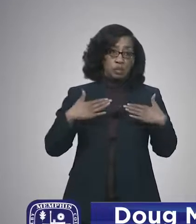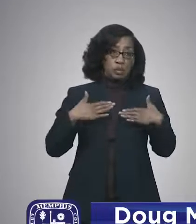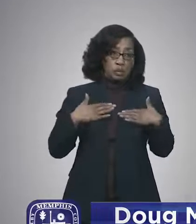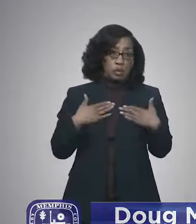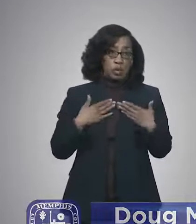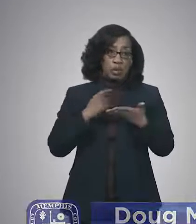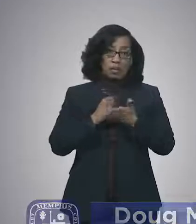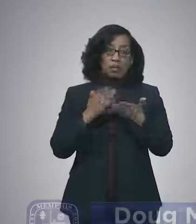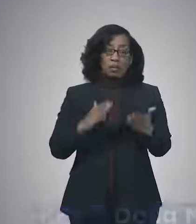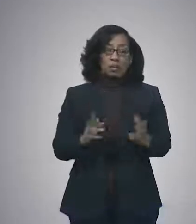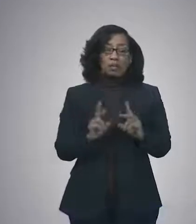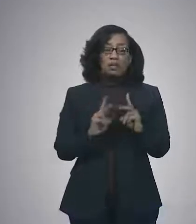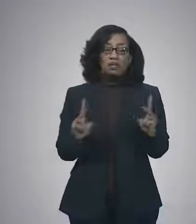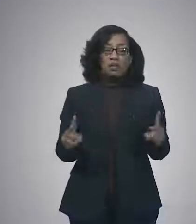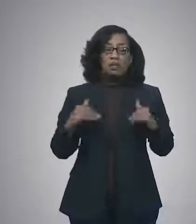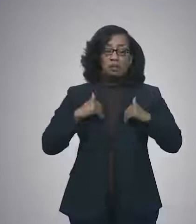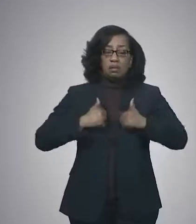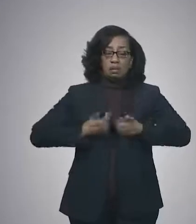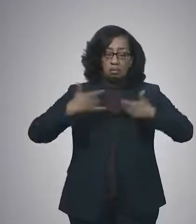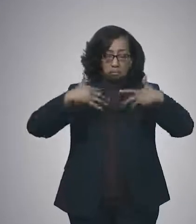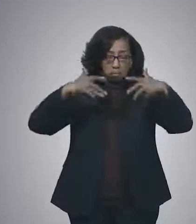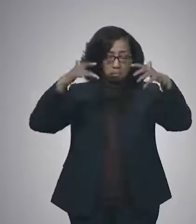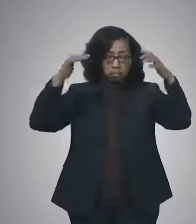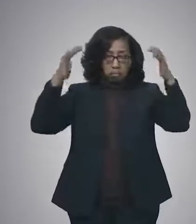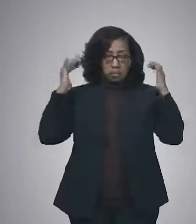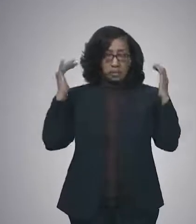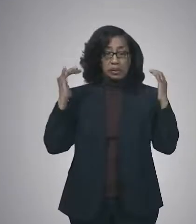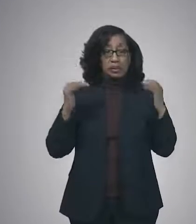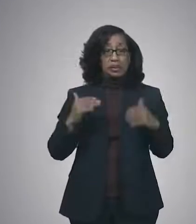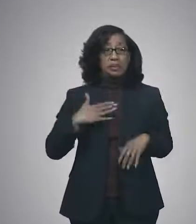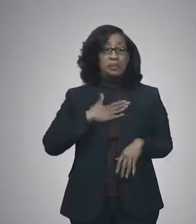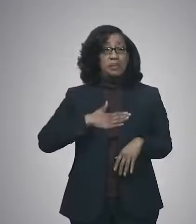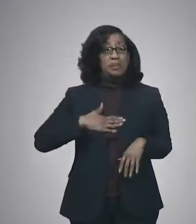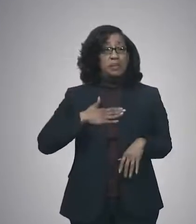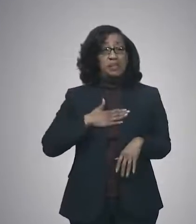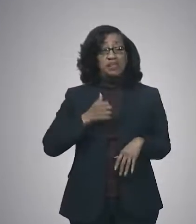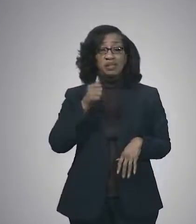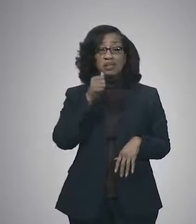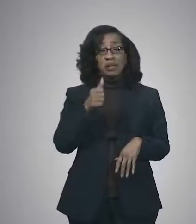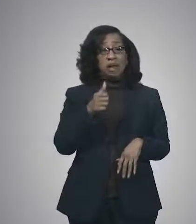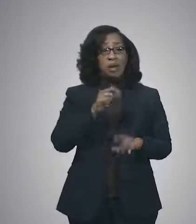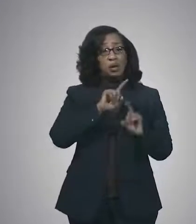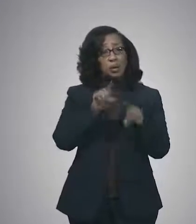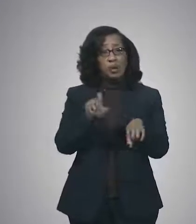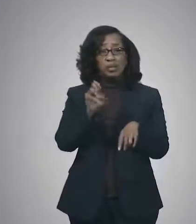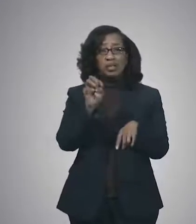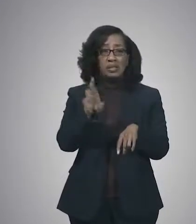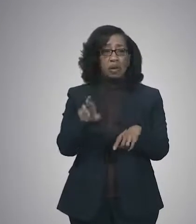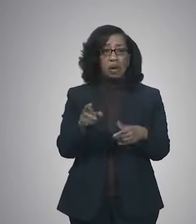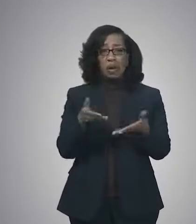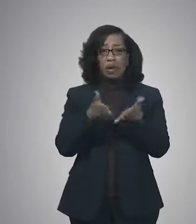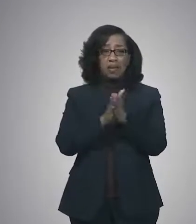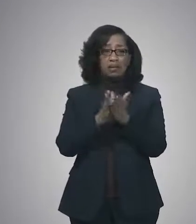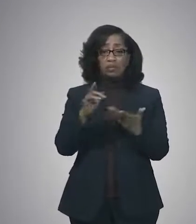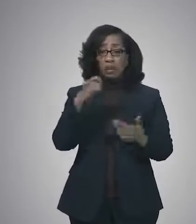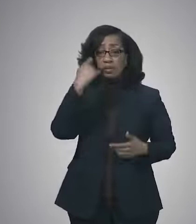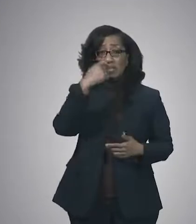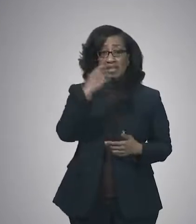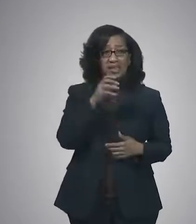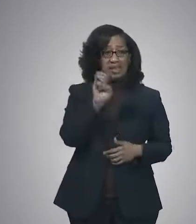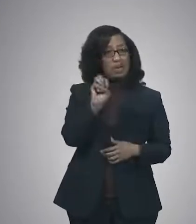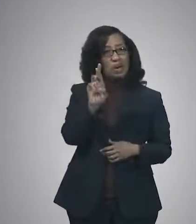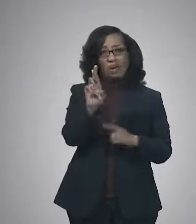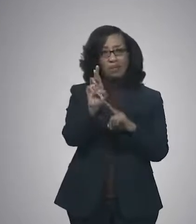tired. Please do not add to their workload unnecessarily by taking an unnecessary trip to the ER or asking for a test from the ER. But